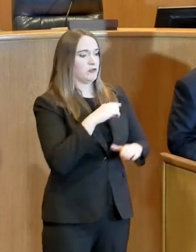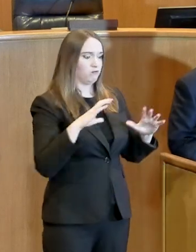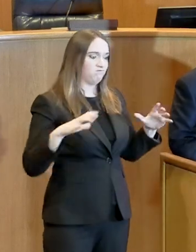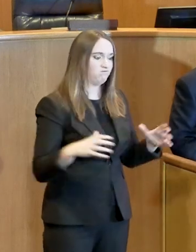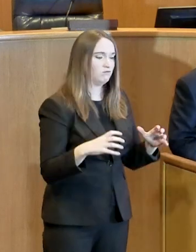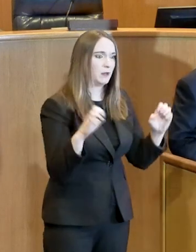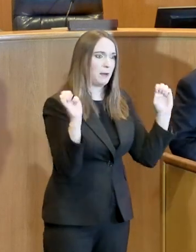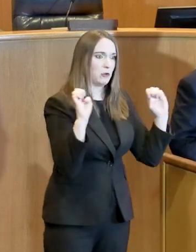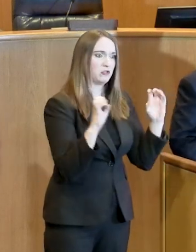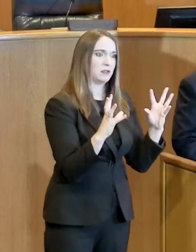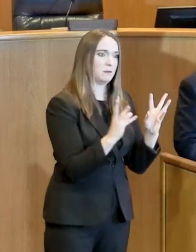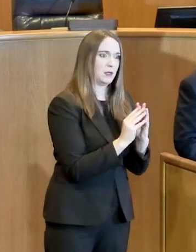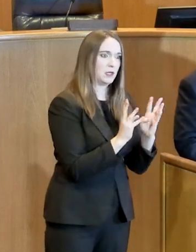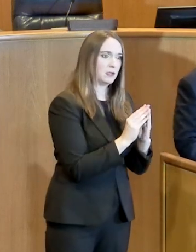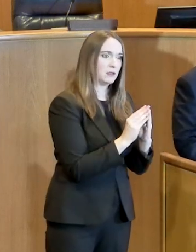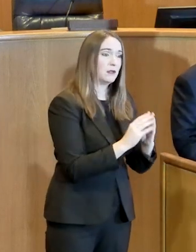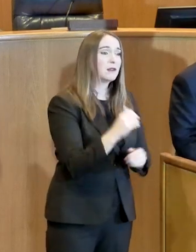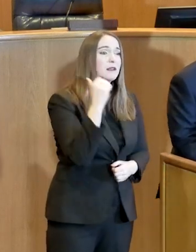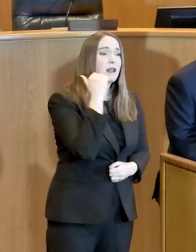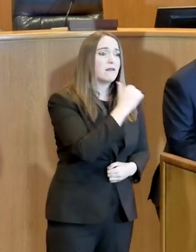are changing each and every day.